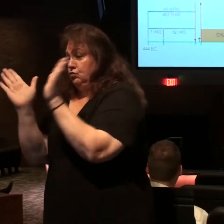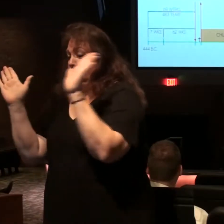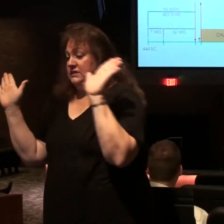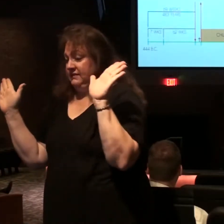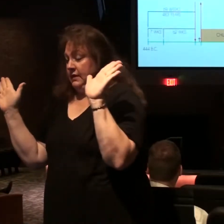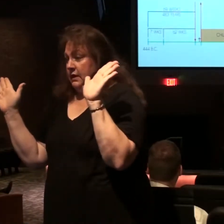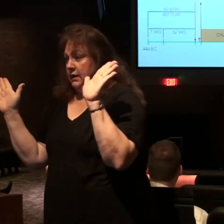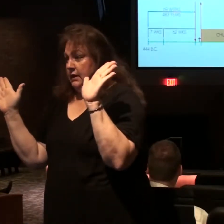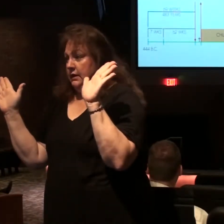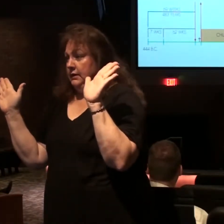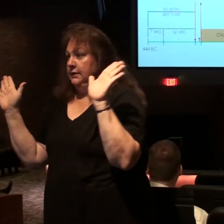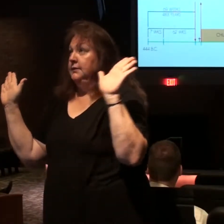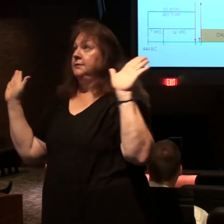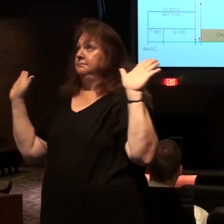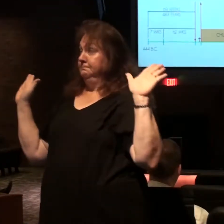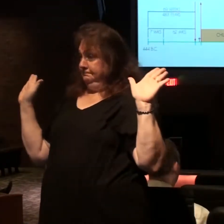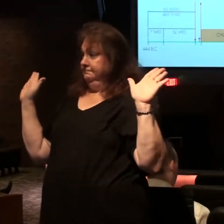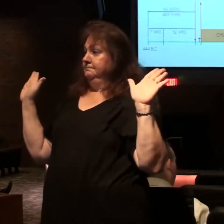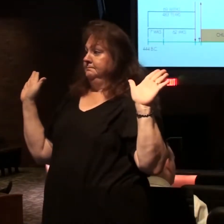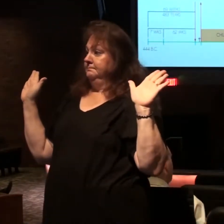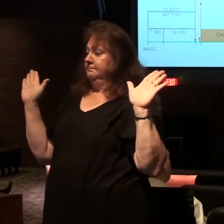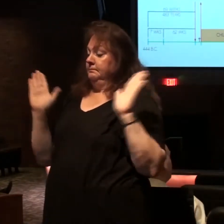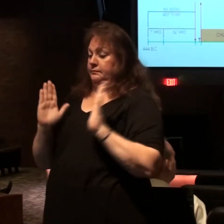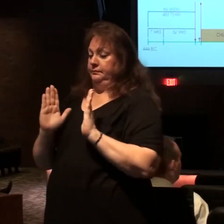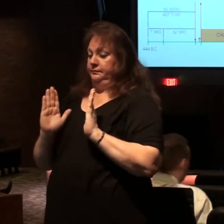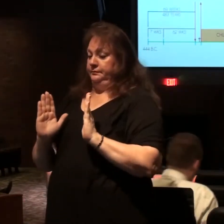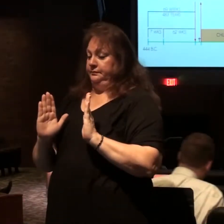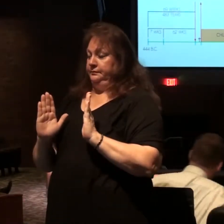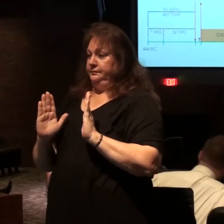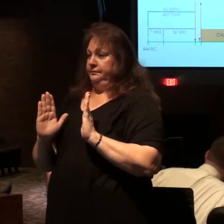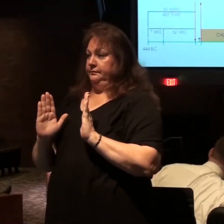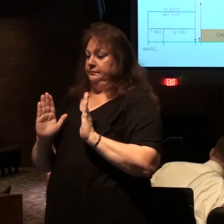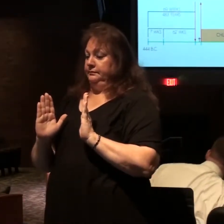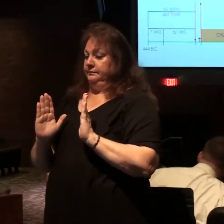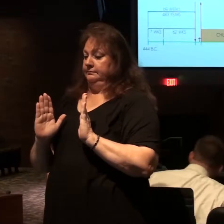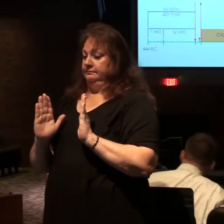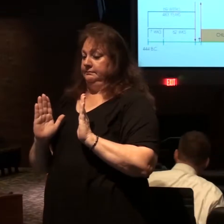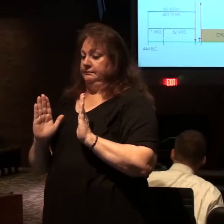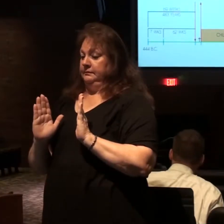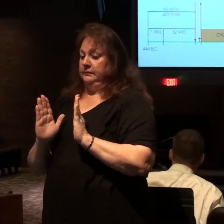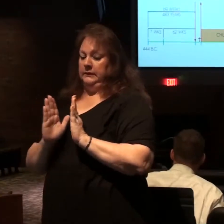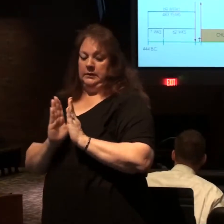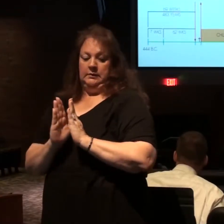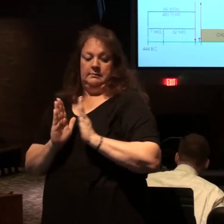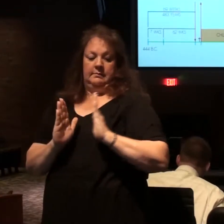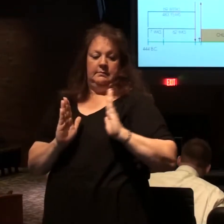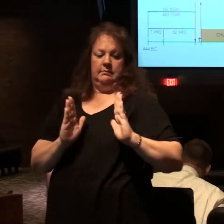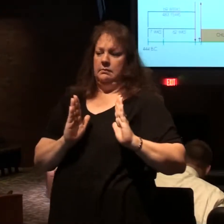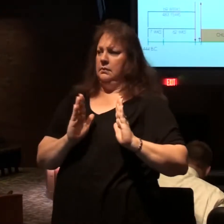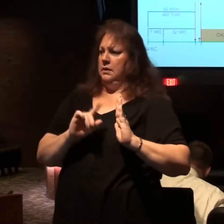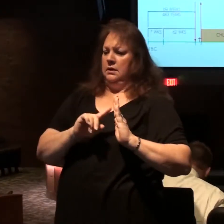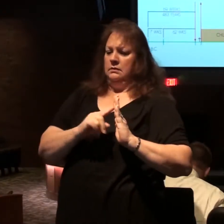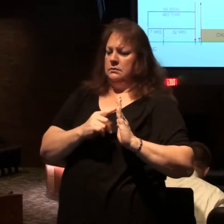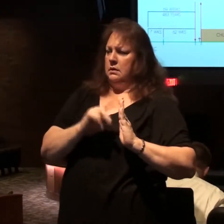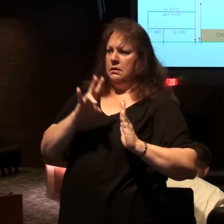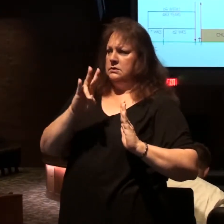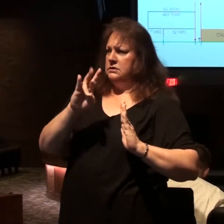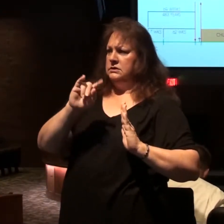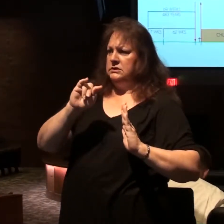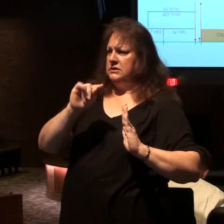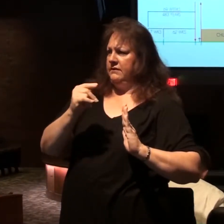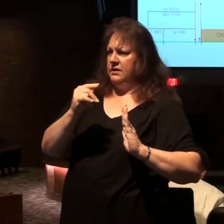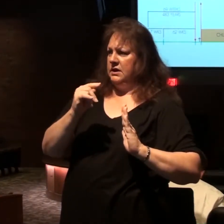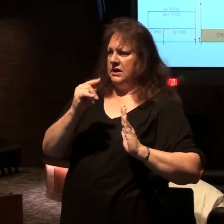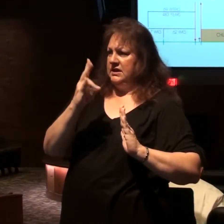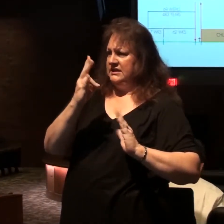And Christ is crucified after that 69th week but the 70th week is put on a pause a